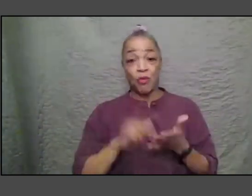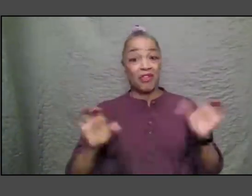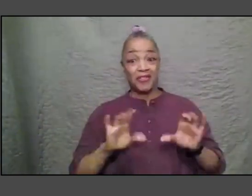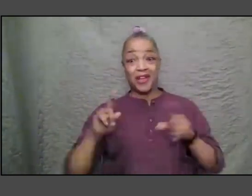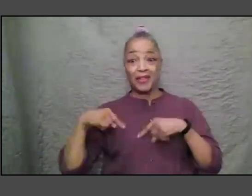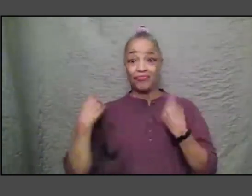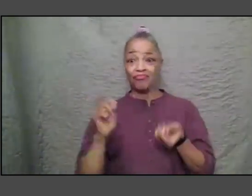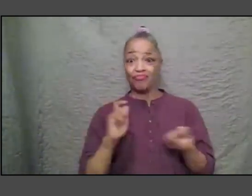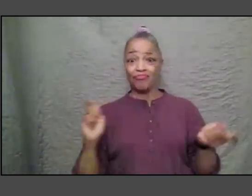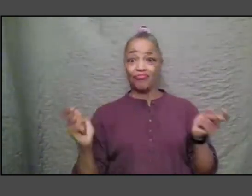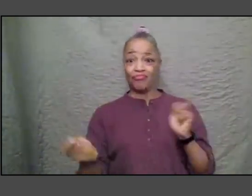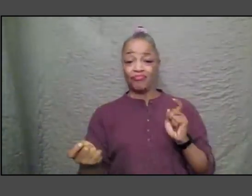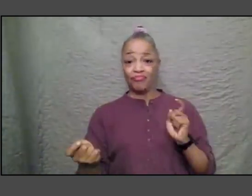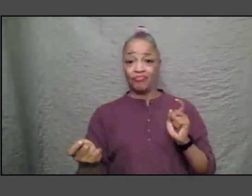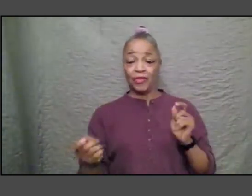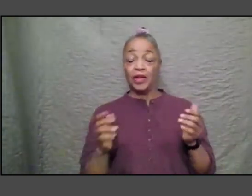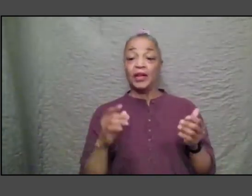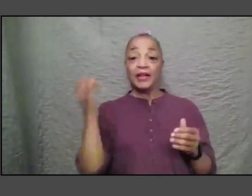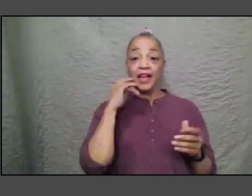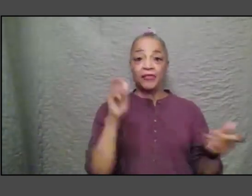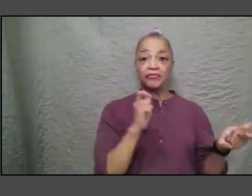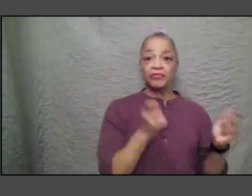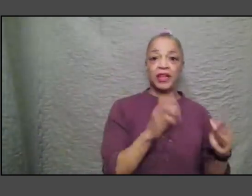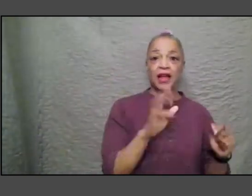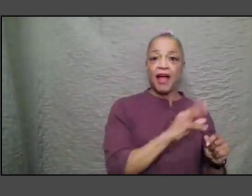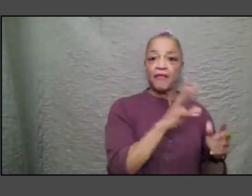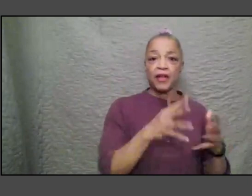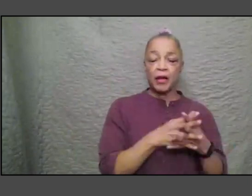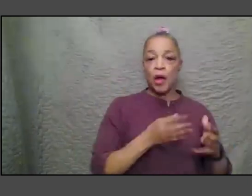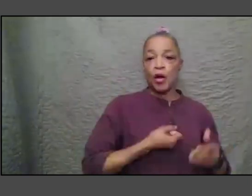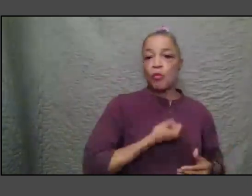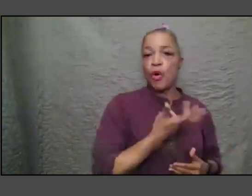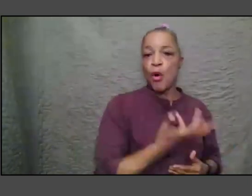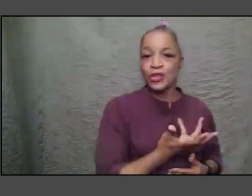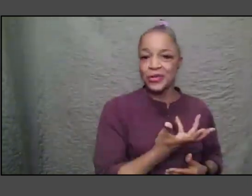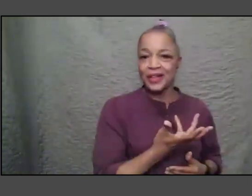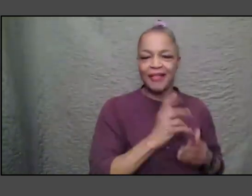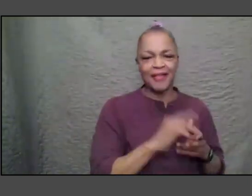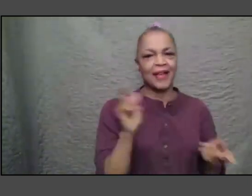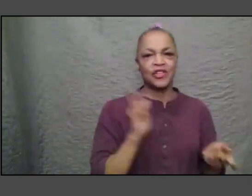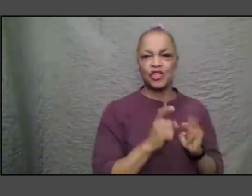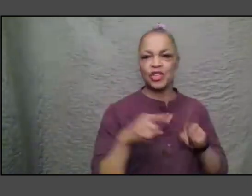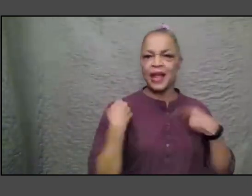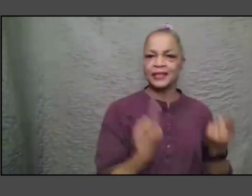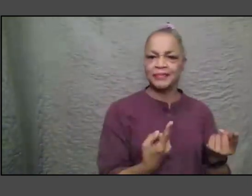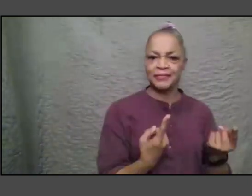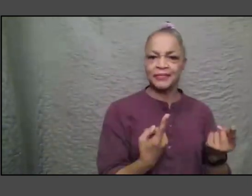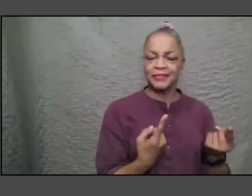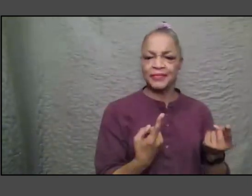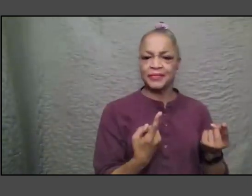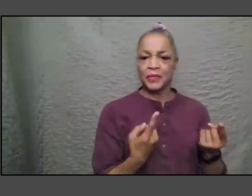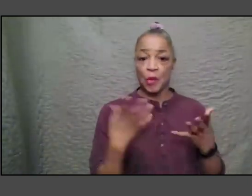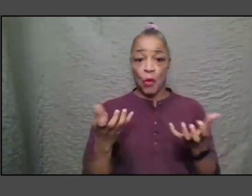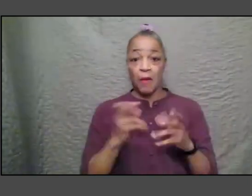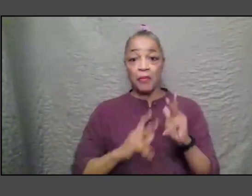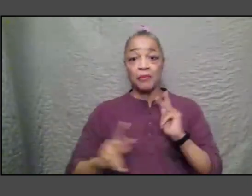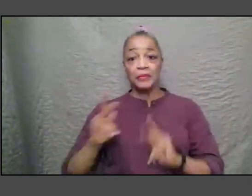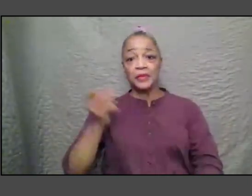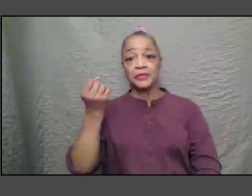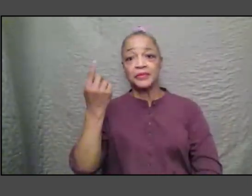evolution of african-american poetry and how that's changed over time i think we just want people to understand that change is what we do